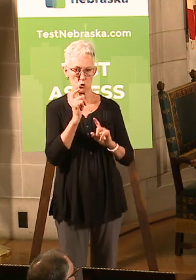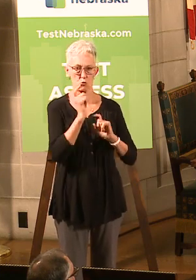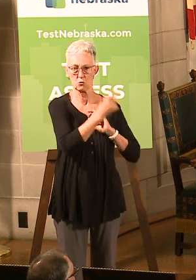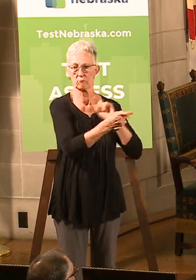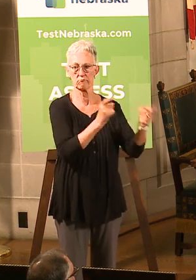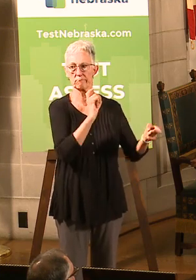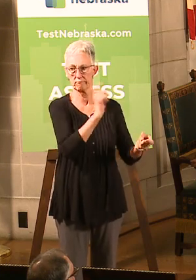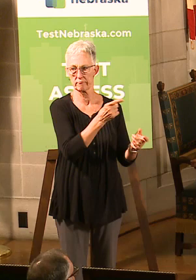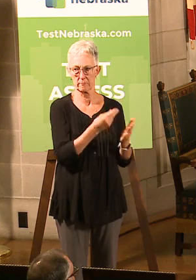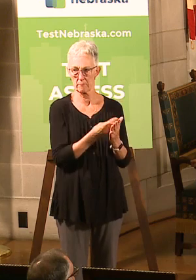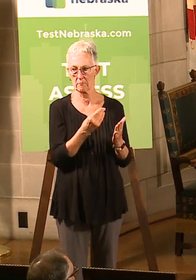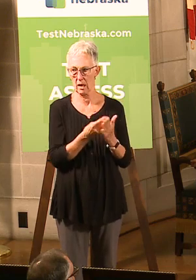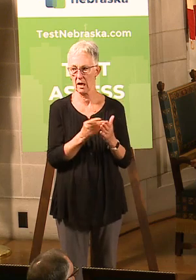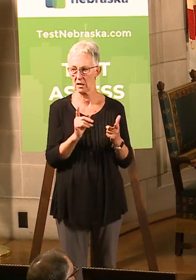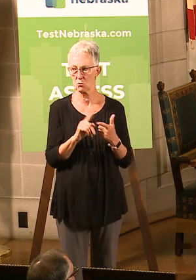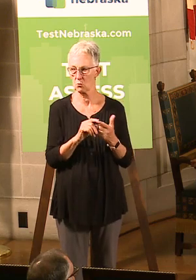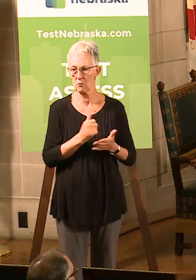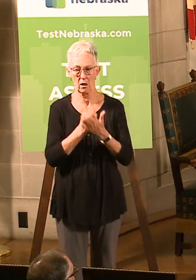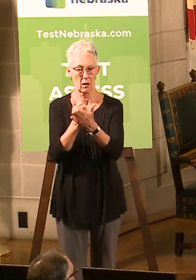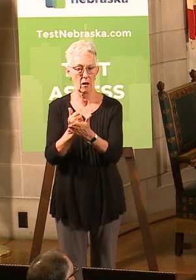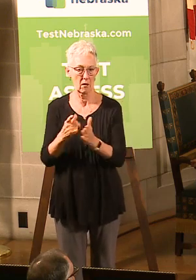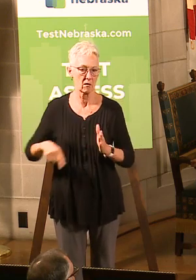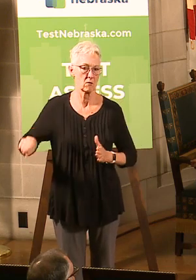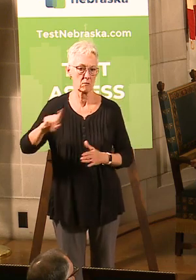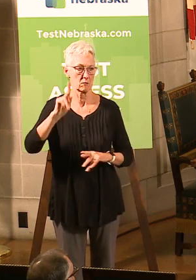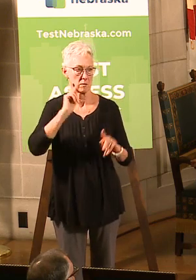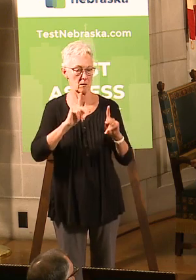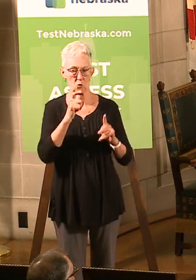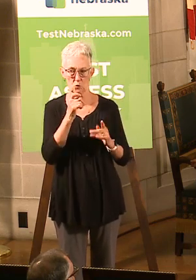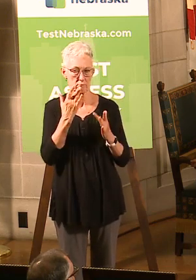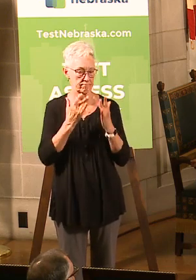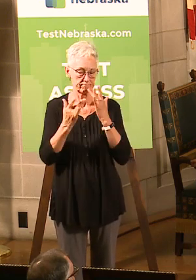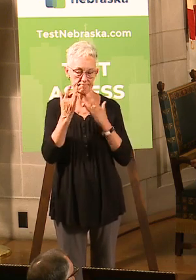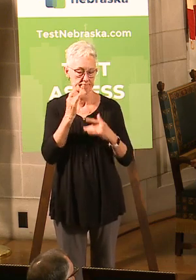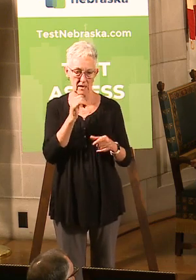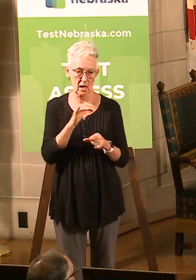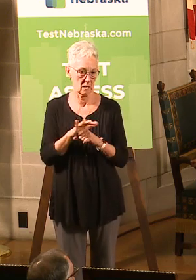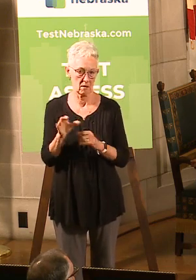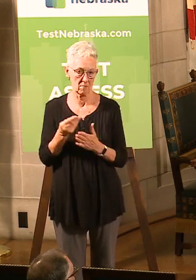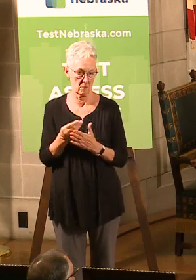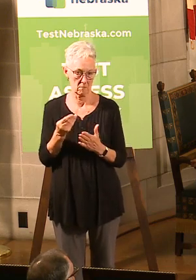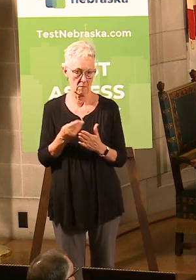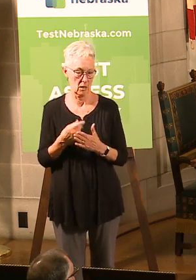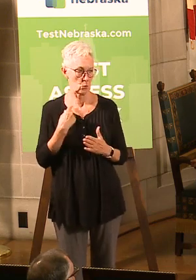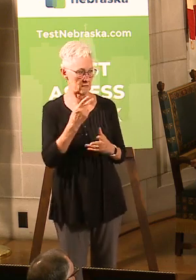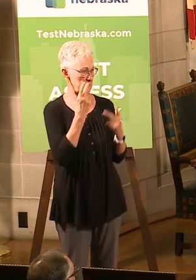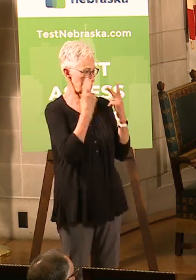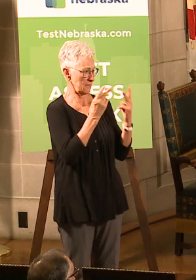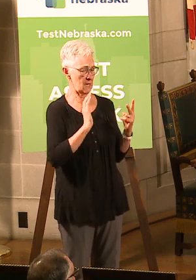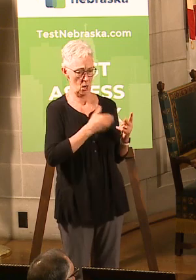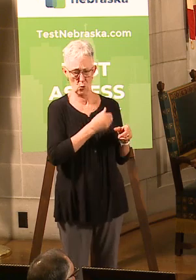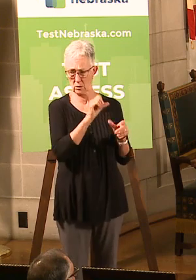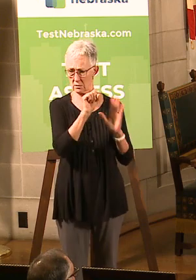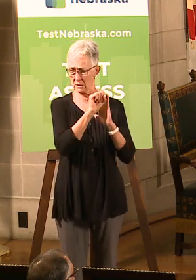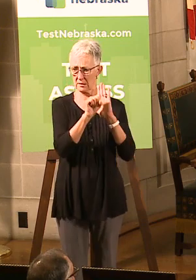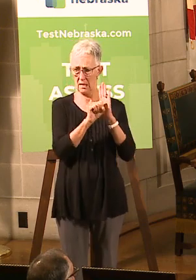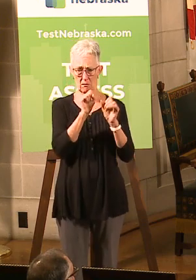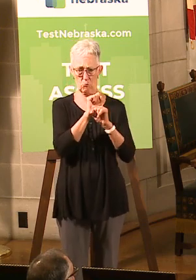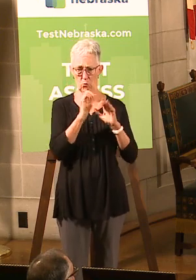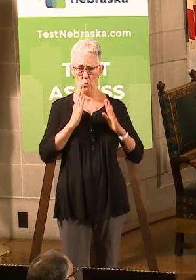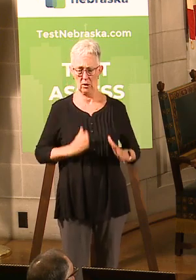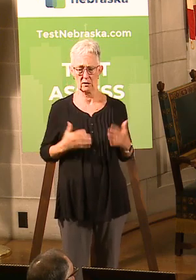hunger here in Nebraska. Thanks so much. We see just our state teammates have been doing a wonderful job. They've stepped up and stepped up again